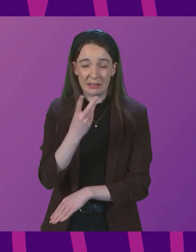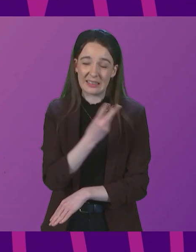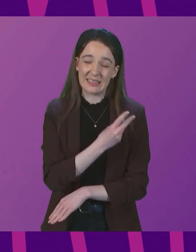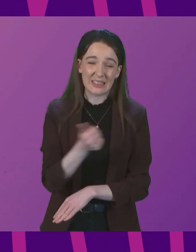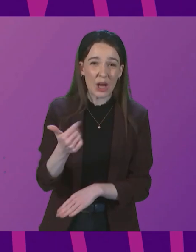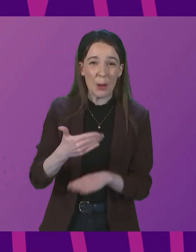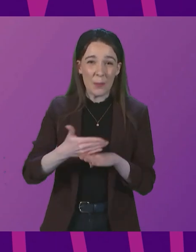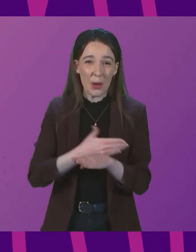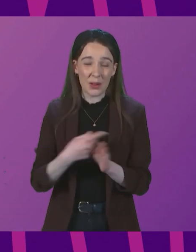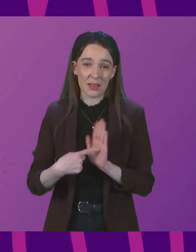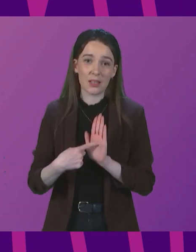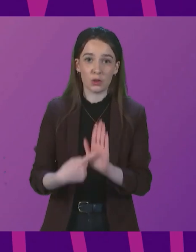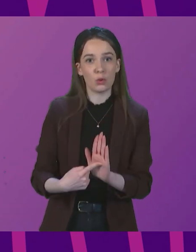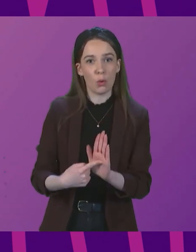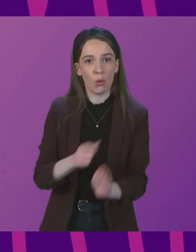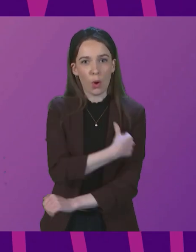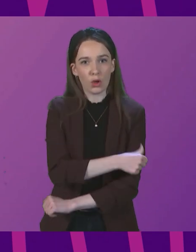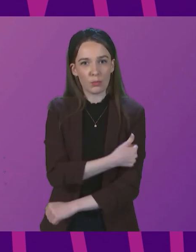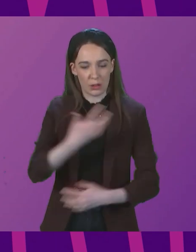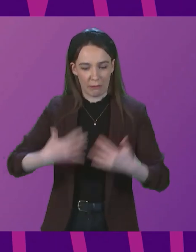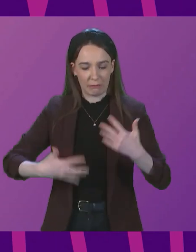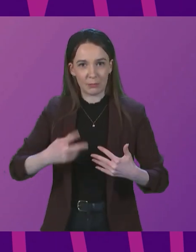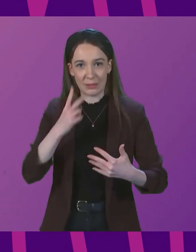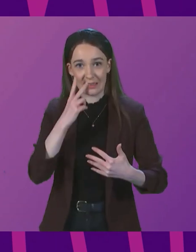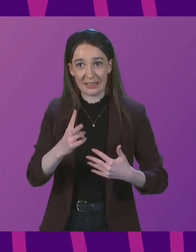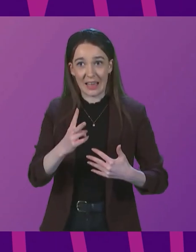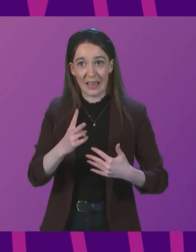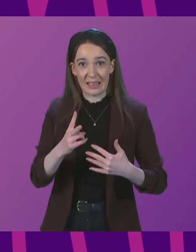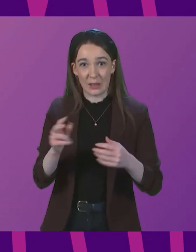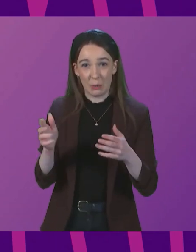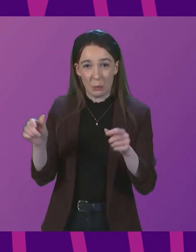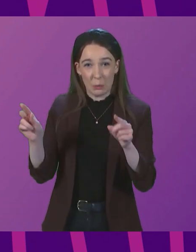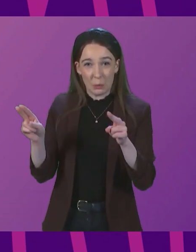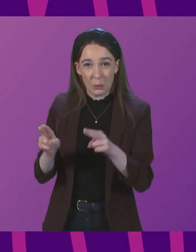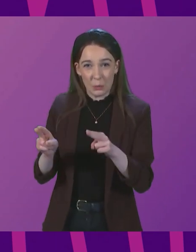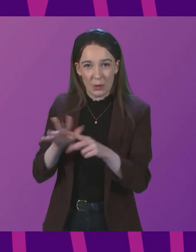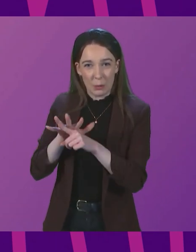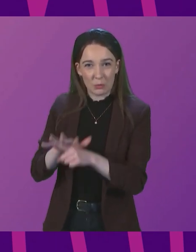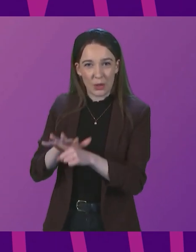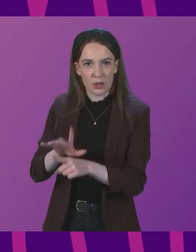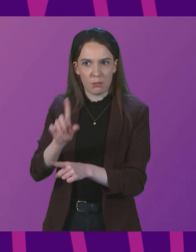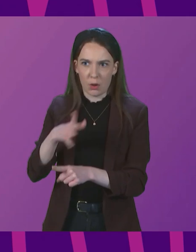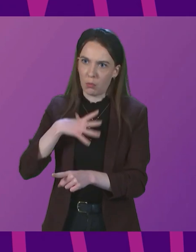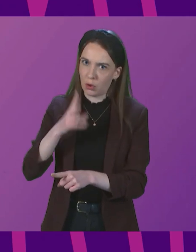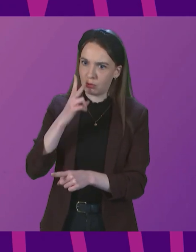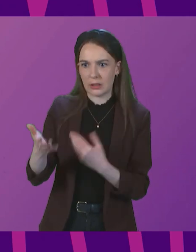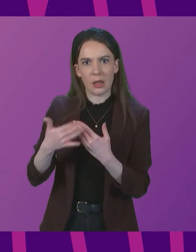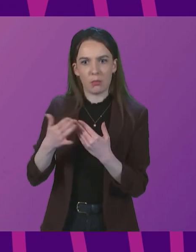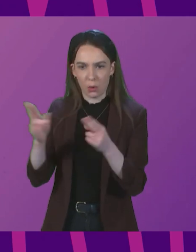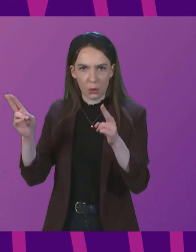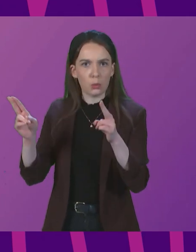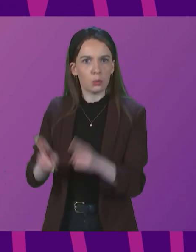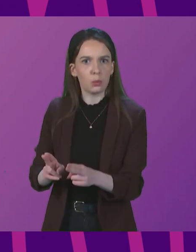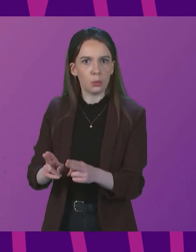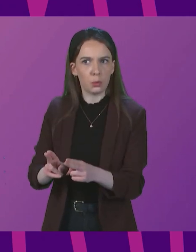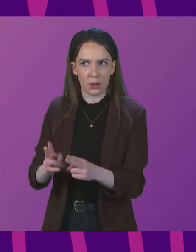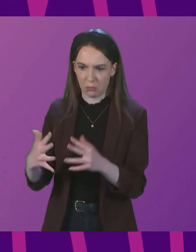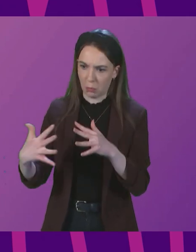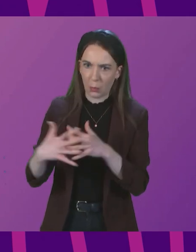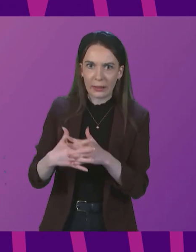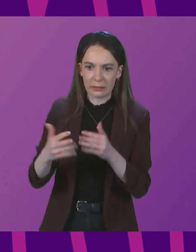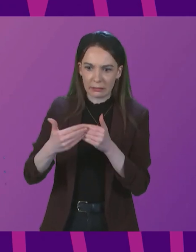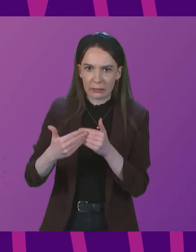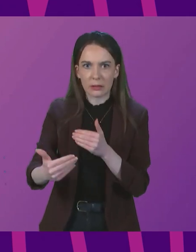figures that we're starting to see that slight easing of pressure, but we want to see that intensify in the days and weeks to come.